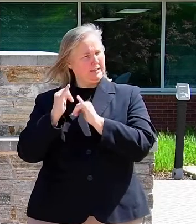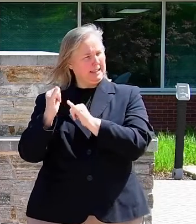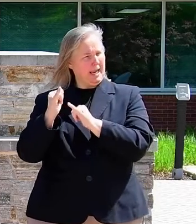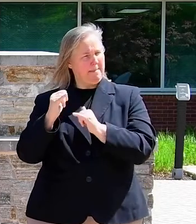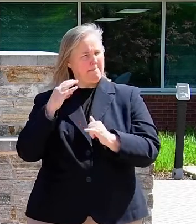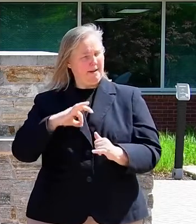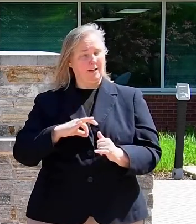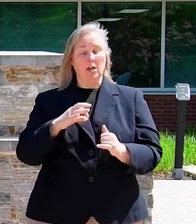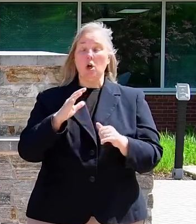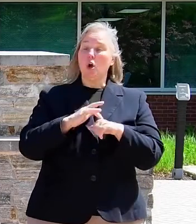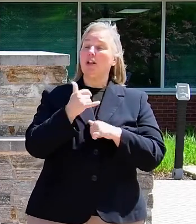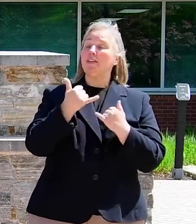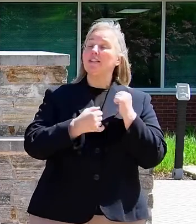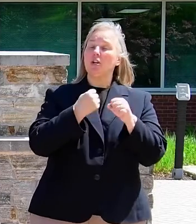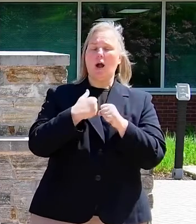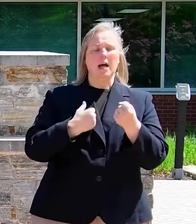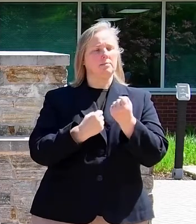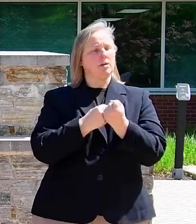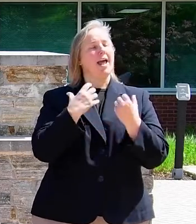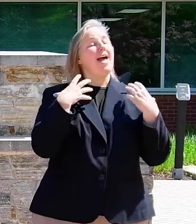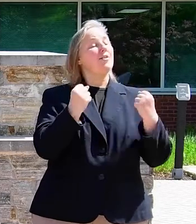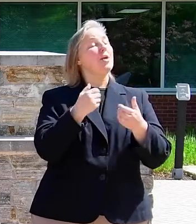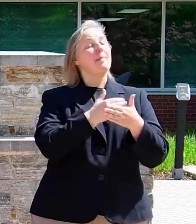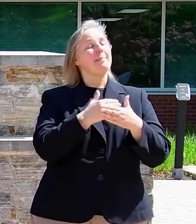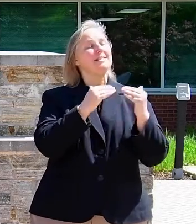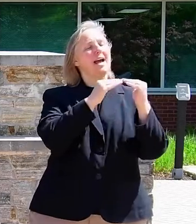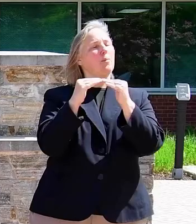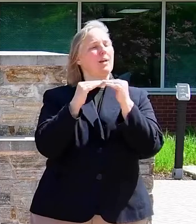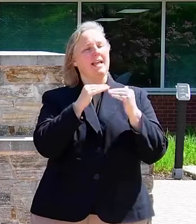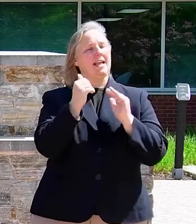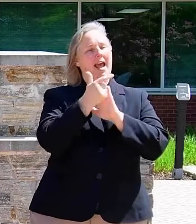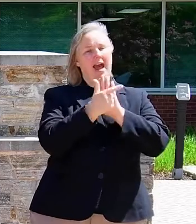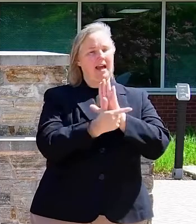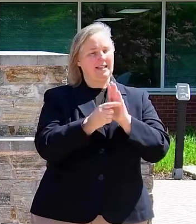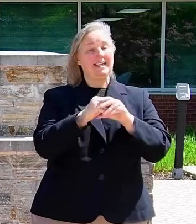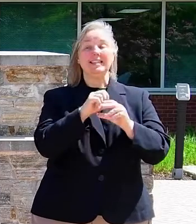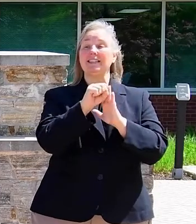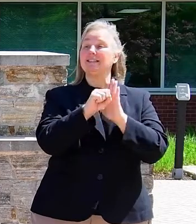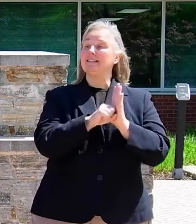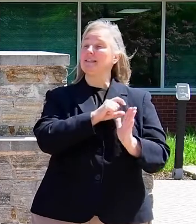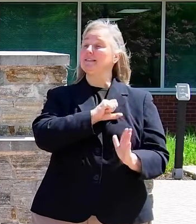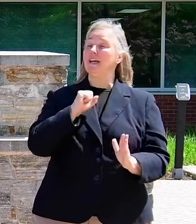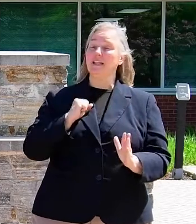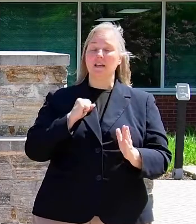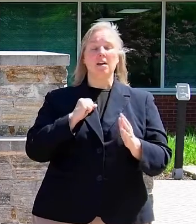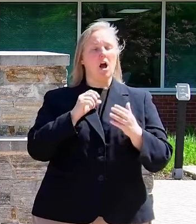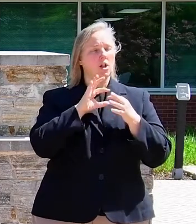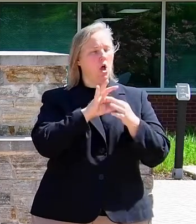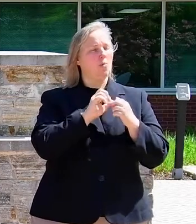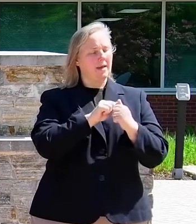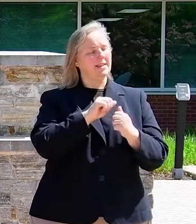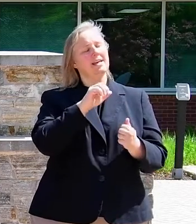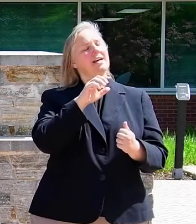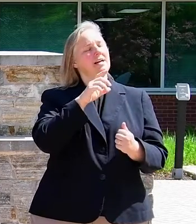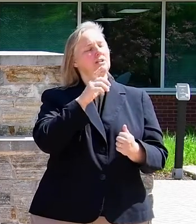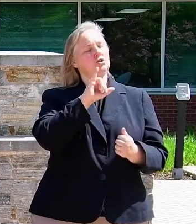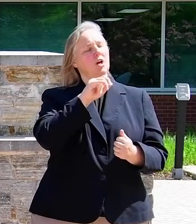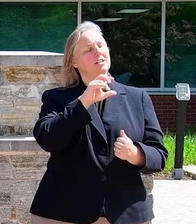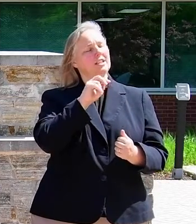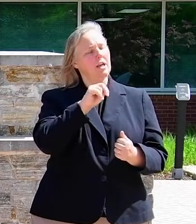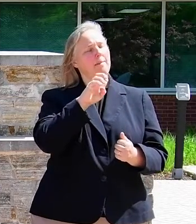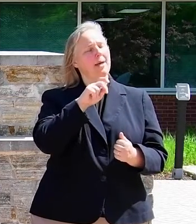So earlier this year, I sponsored the Healthy Babies Equity Act in the State Senate, along with Delegate Jocelyn Penyamelnick in the House,